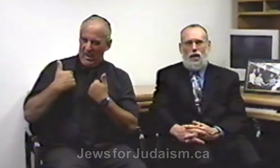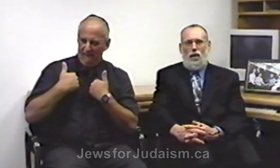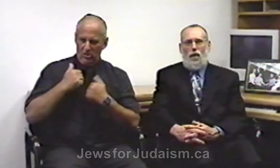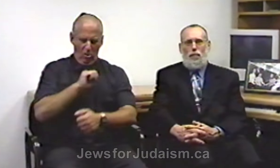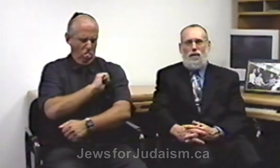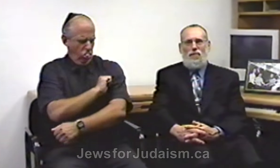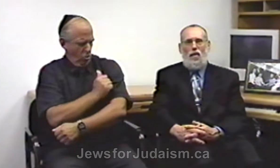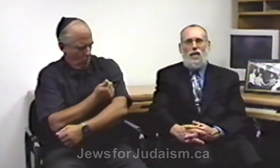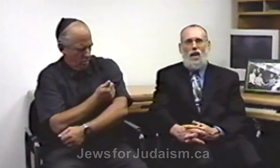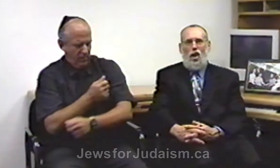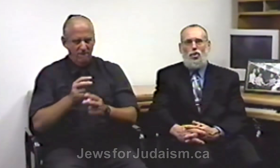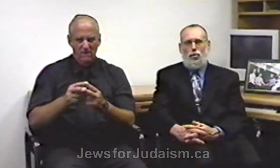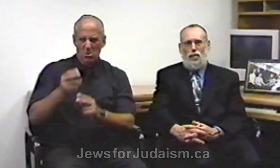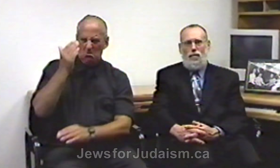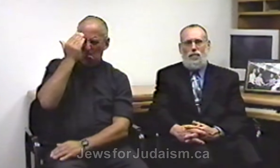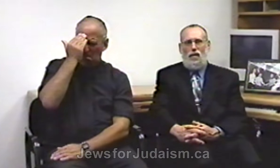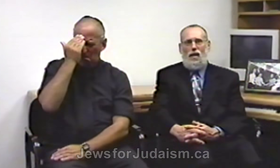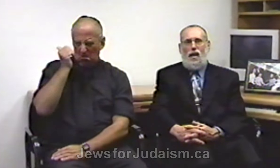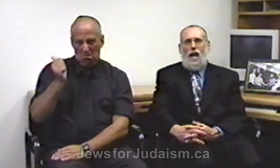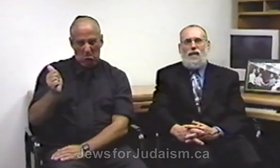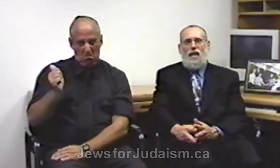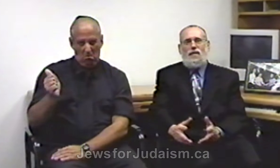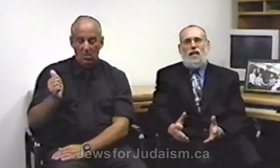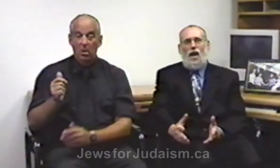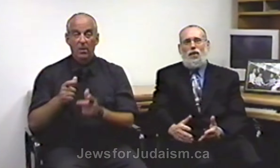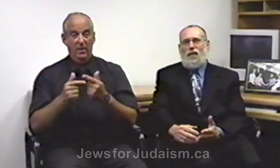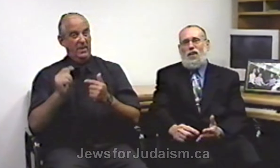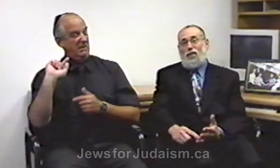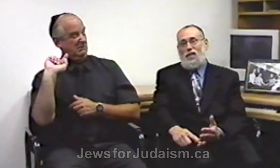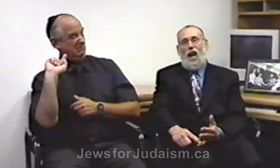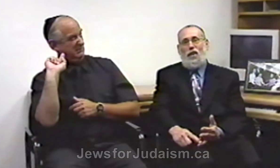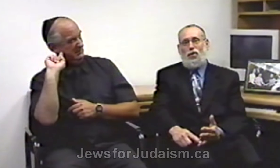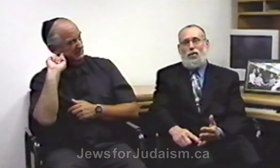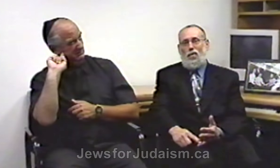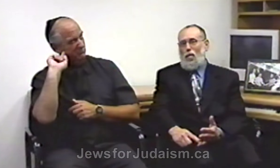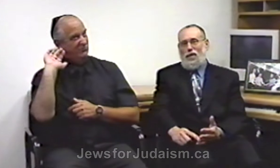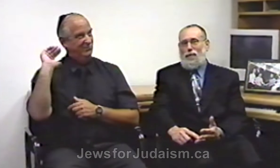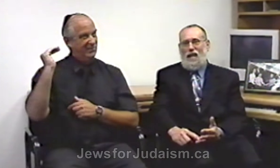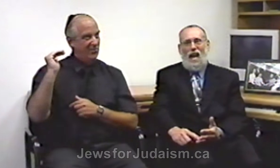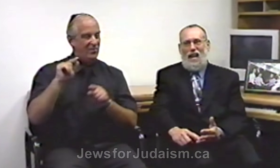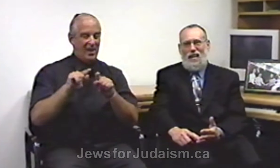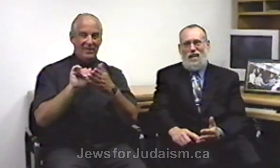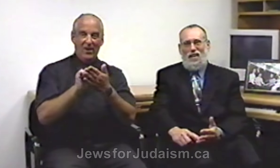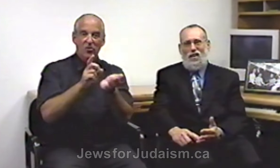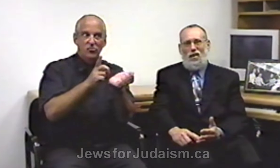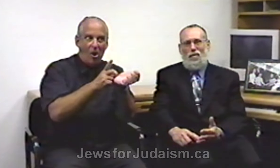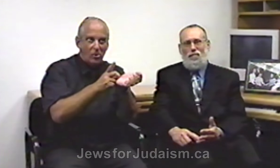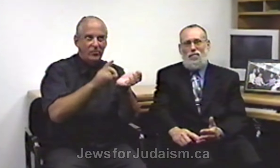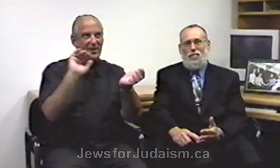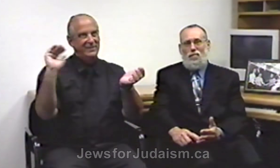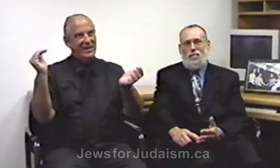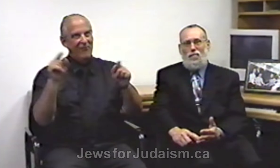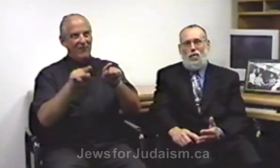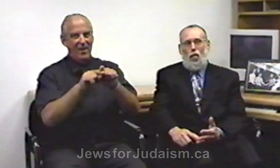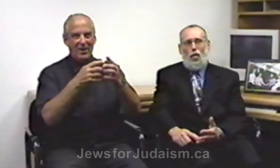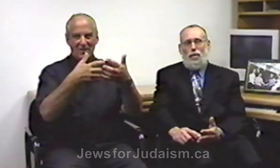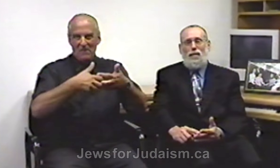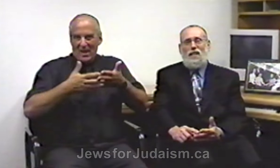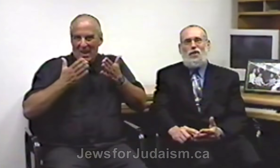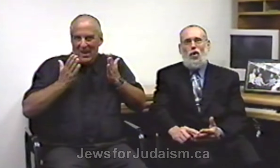of being very knowledgeable and they sound like they're the doctor or the mechanic or the police